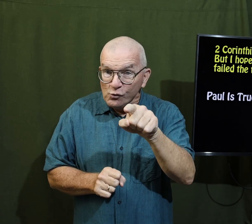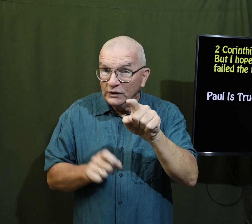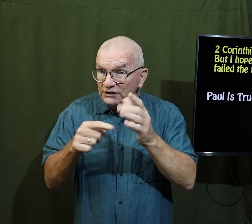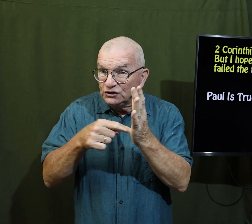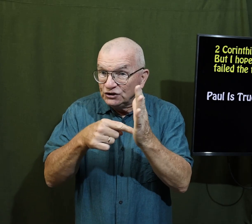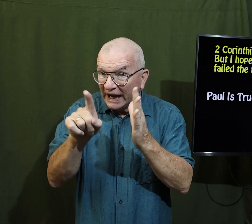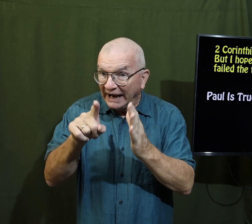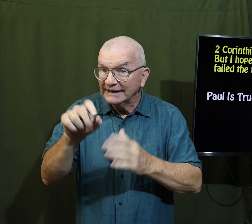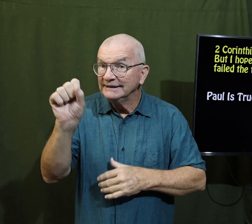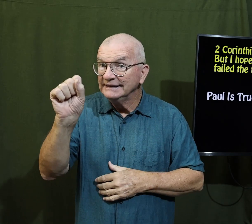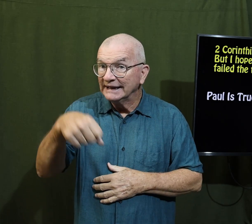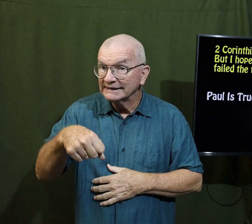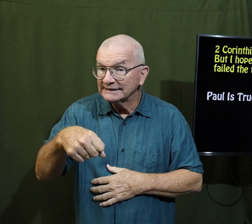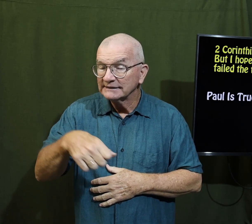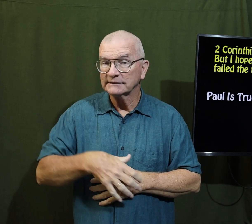can you check yes